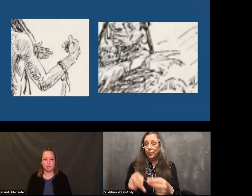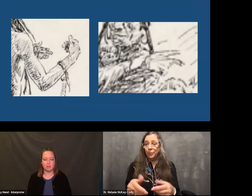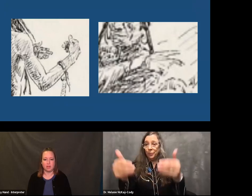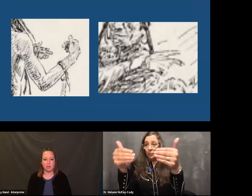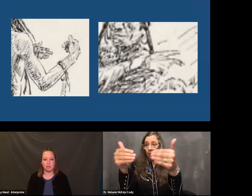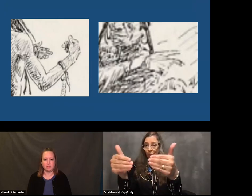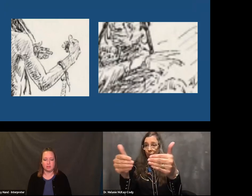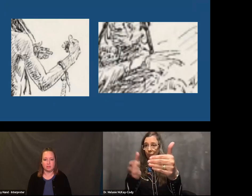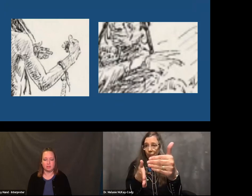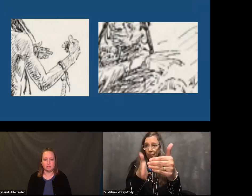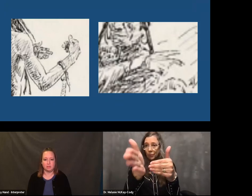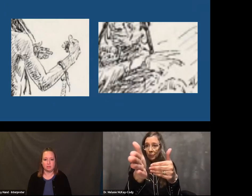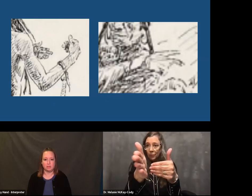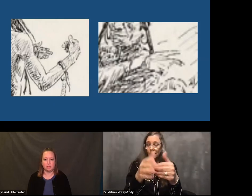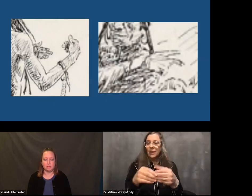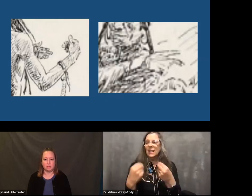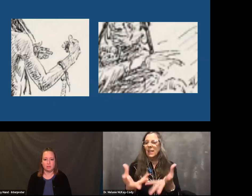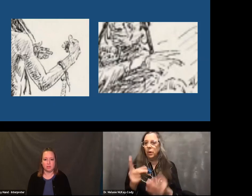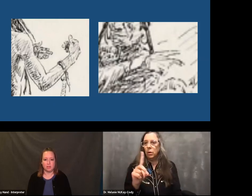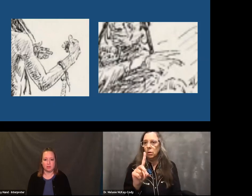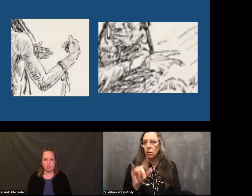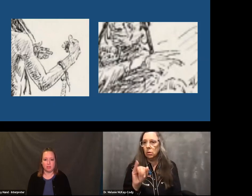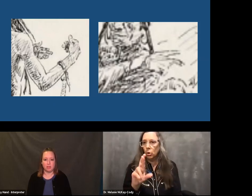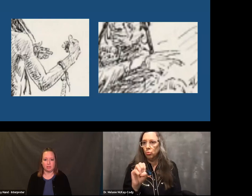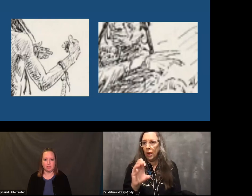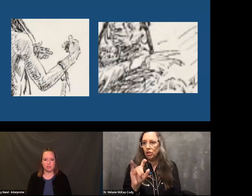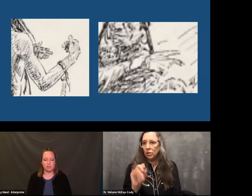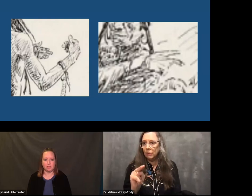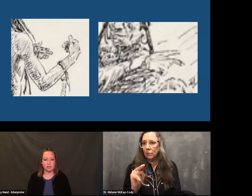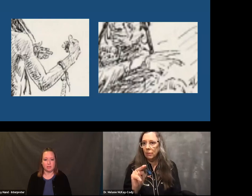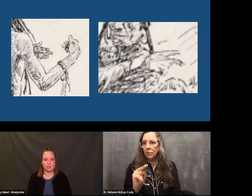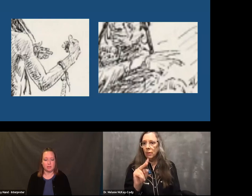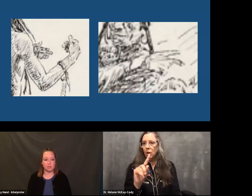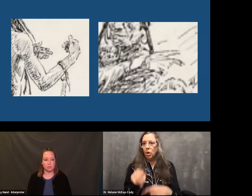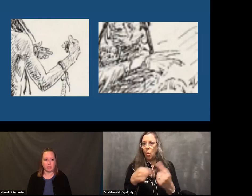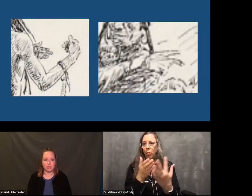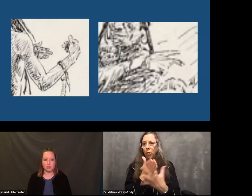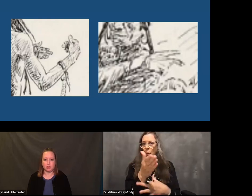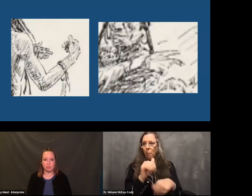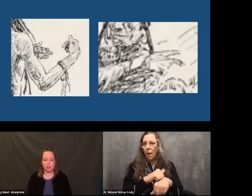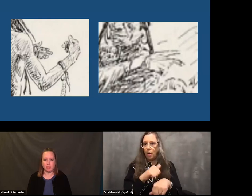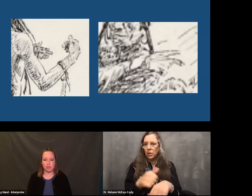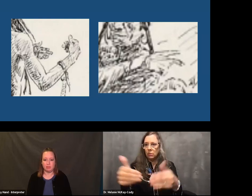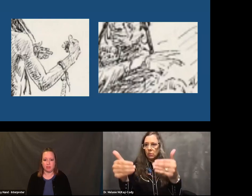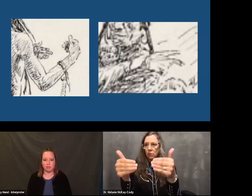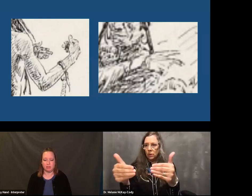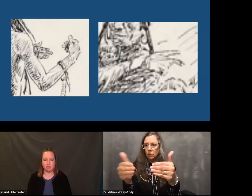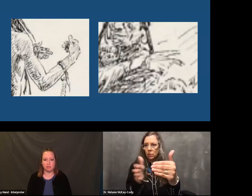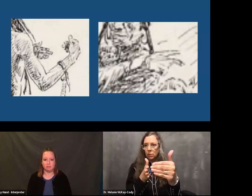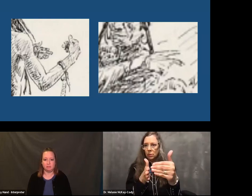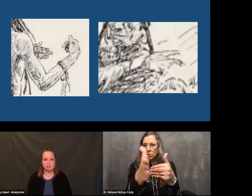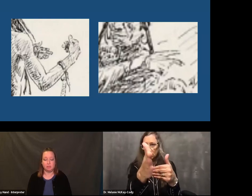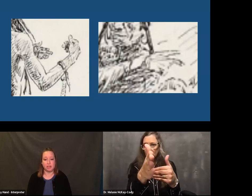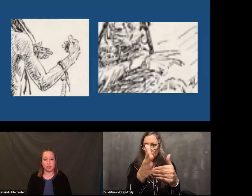A sign like this could either mean directions are being given,